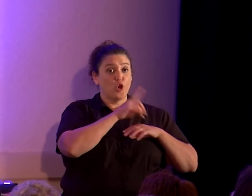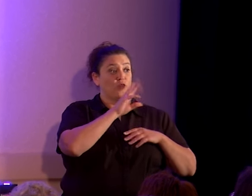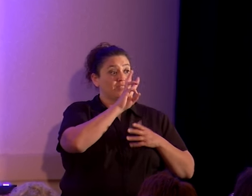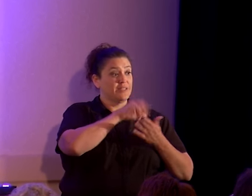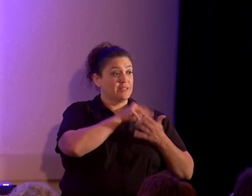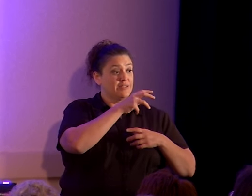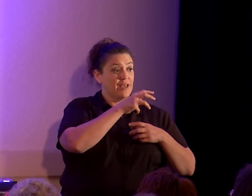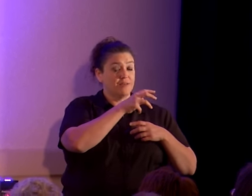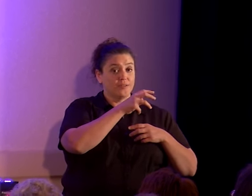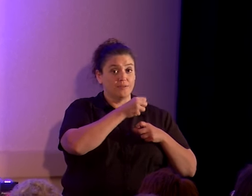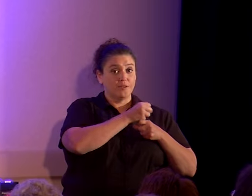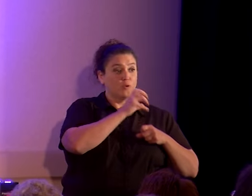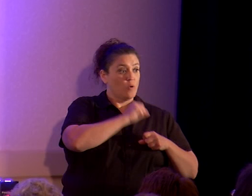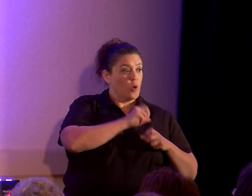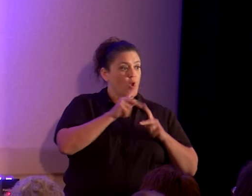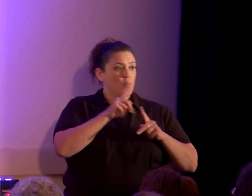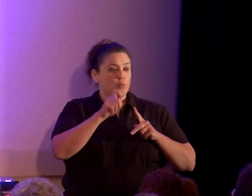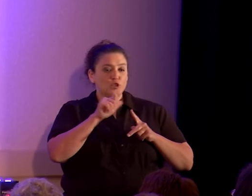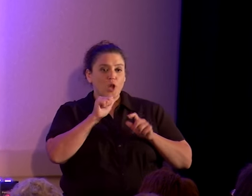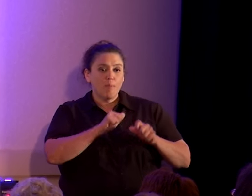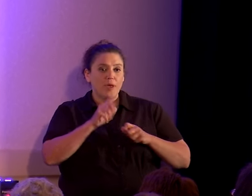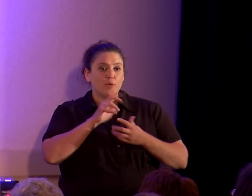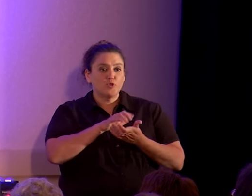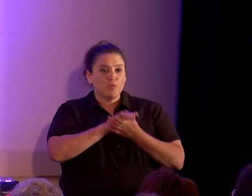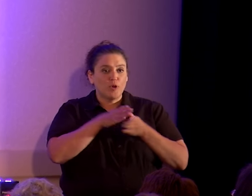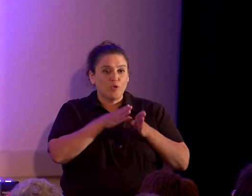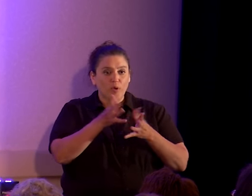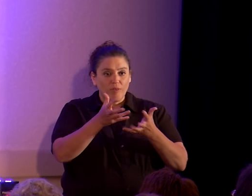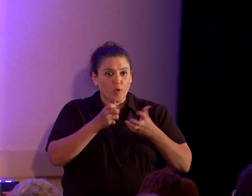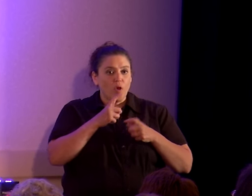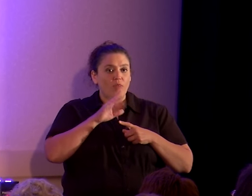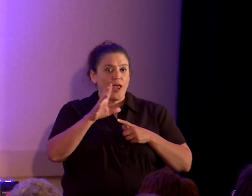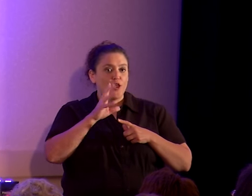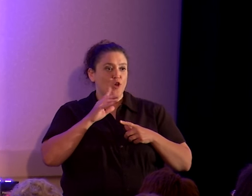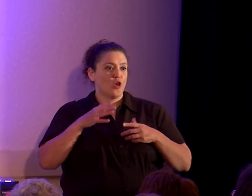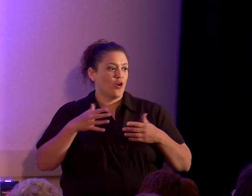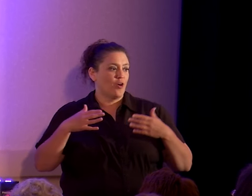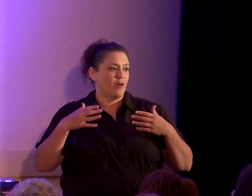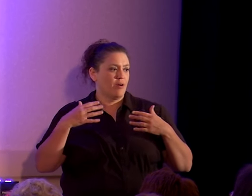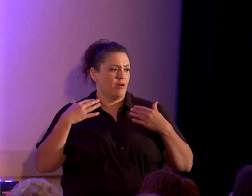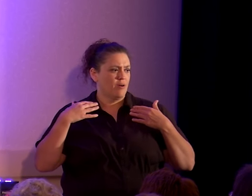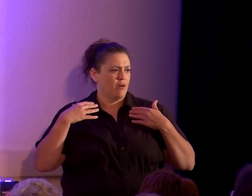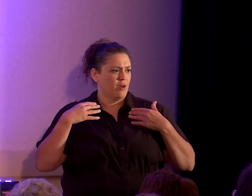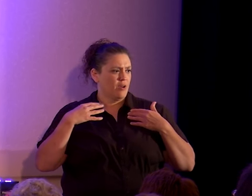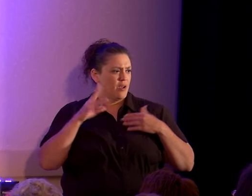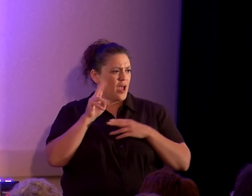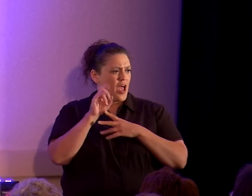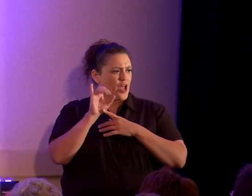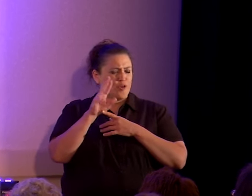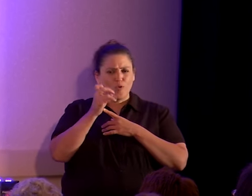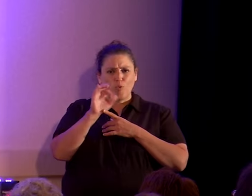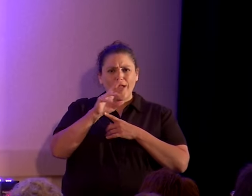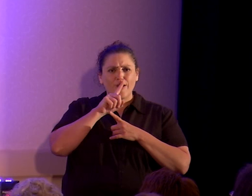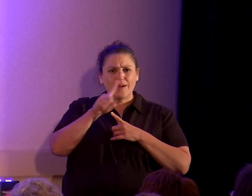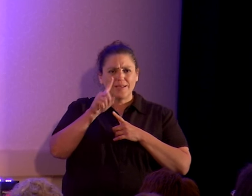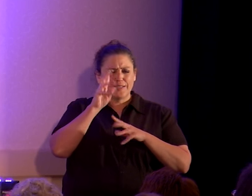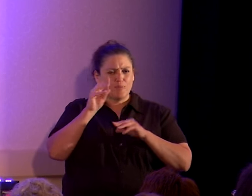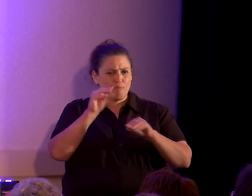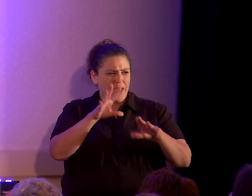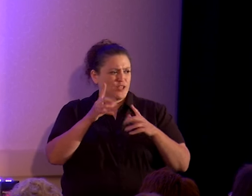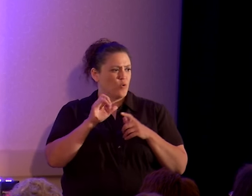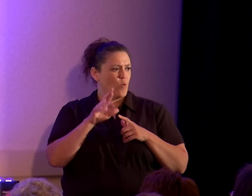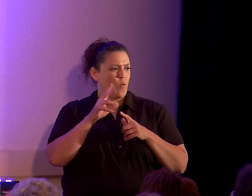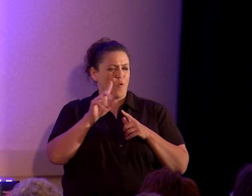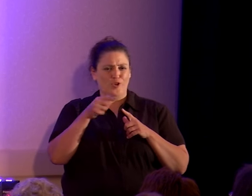people shouldn't be allowed to love and marry as their hearts dictate, that your underwear is magical, or that the whole of this life is just a place to wipe your feet until you get to go to